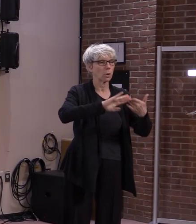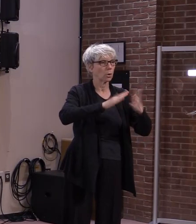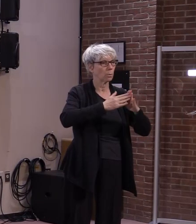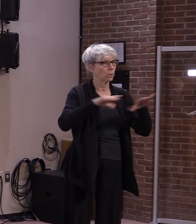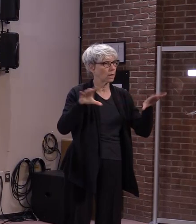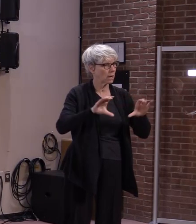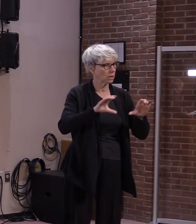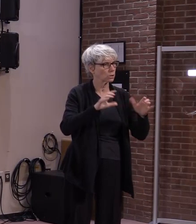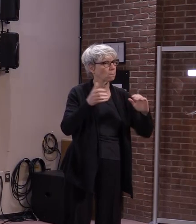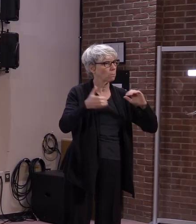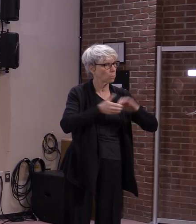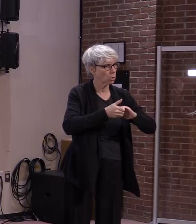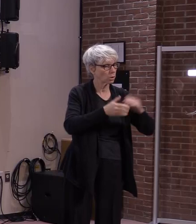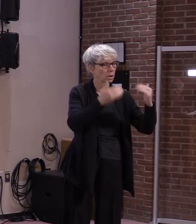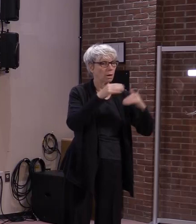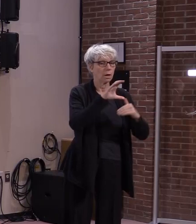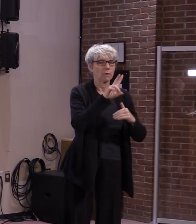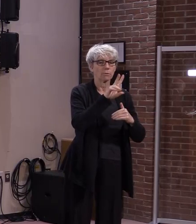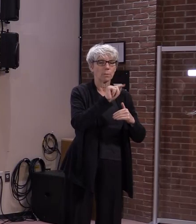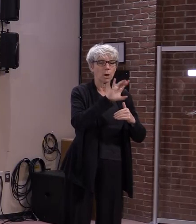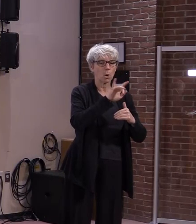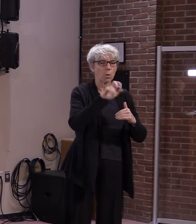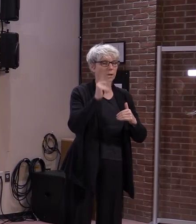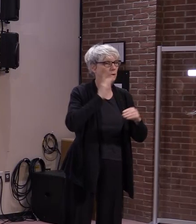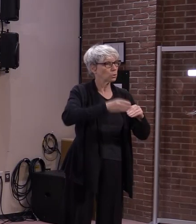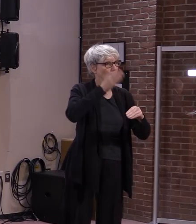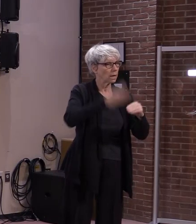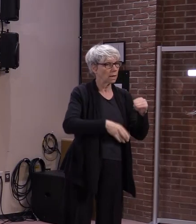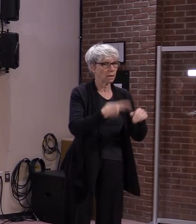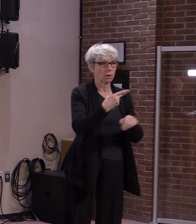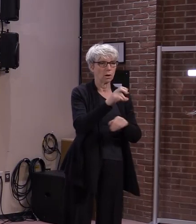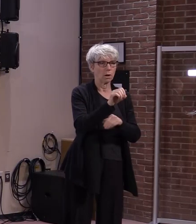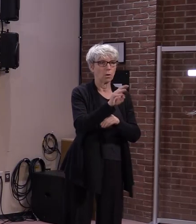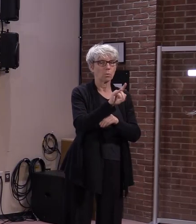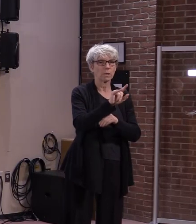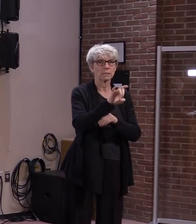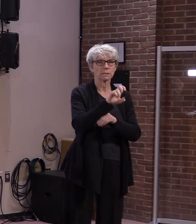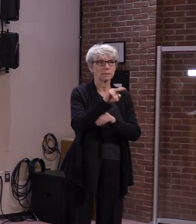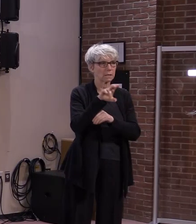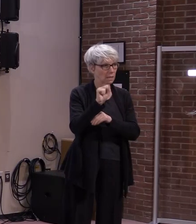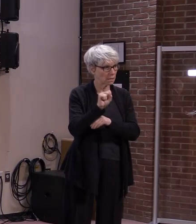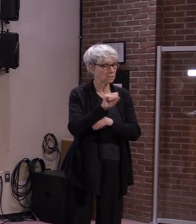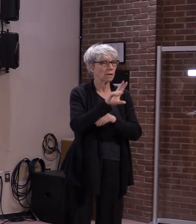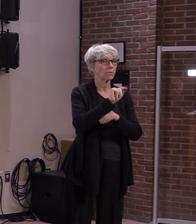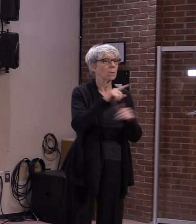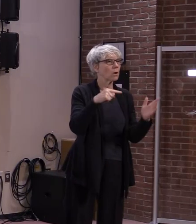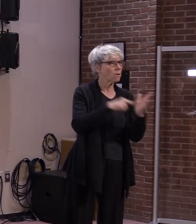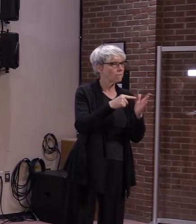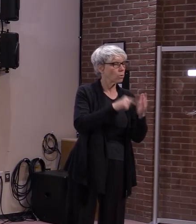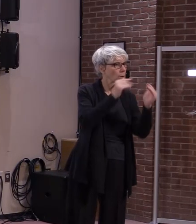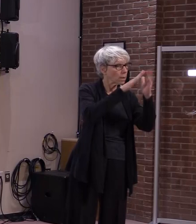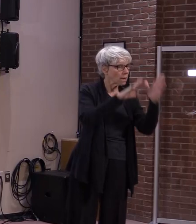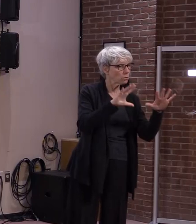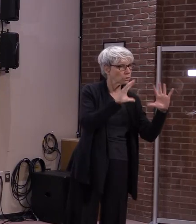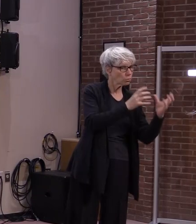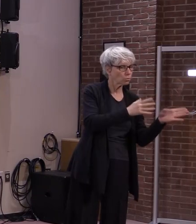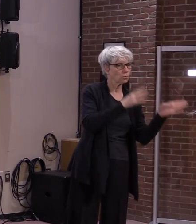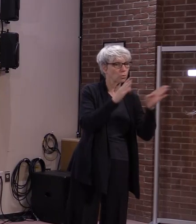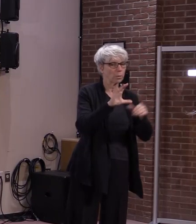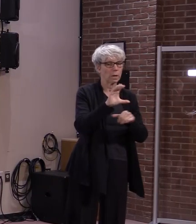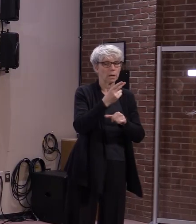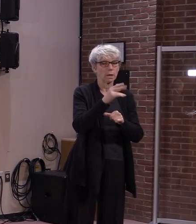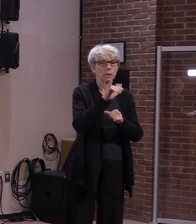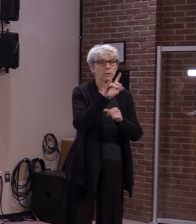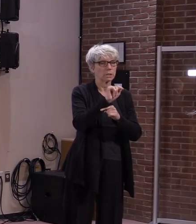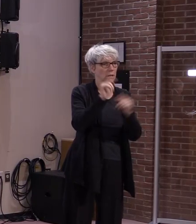Partnership, Vermont Coalition to End Homelessness, Vermont Affordable Housing Coalition, Chittenden Homeless Alliance,